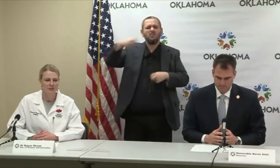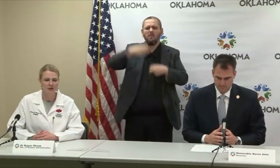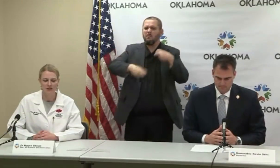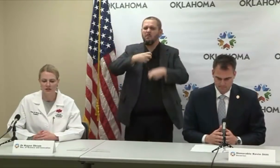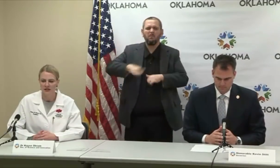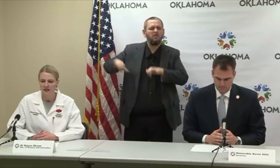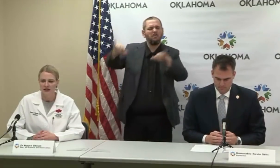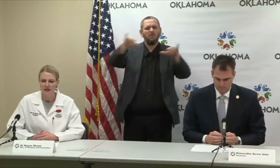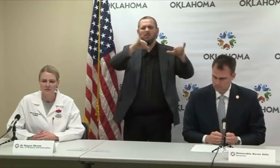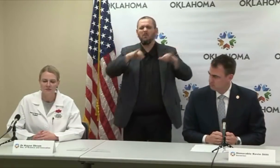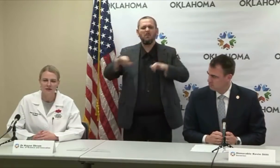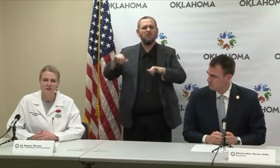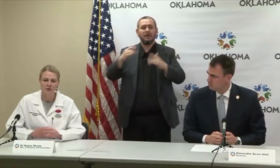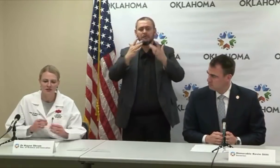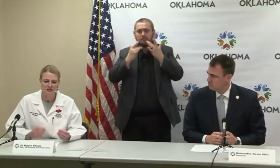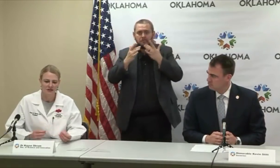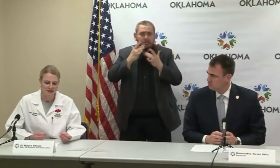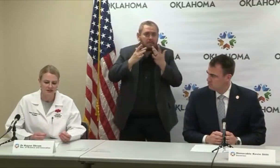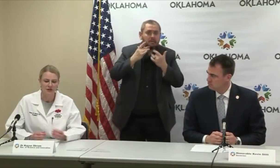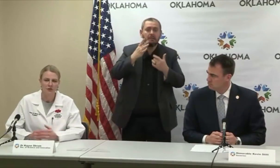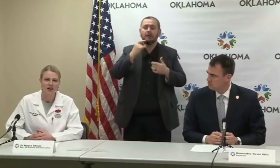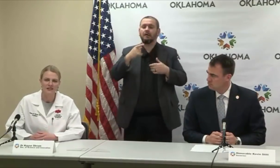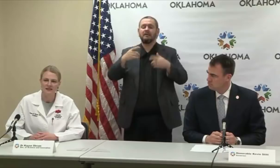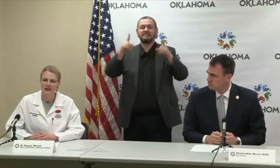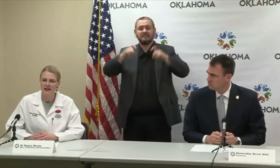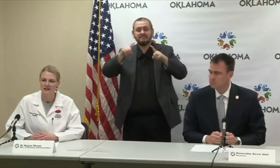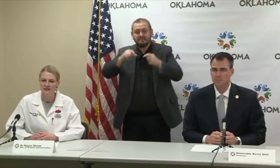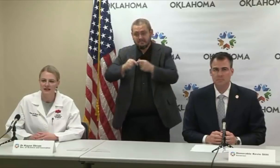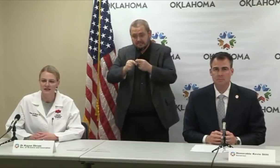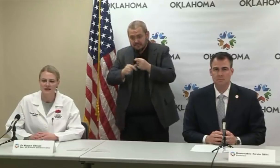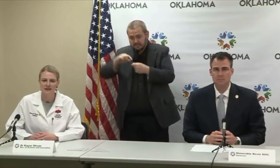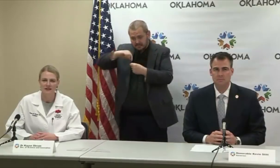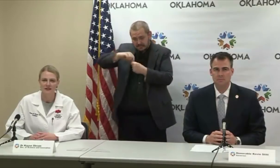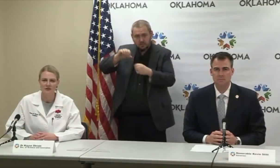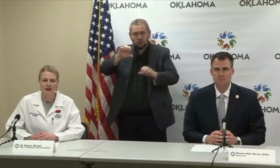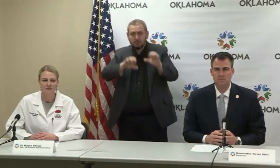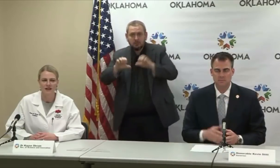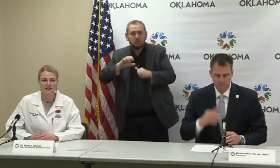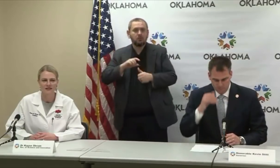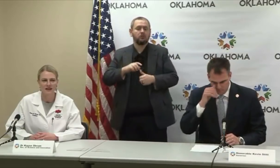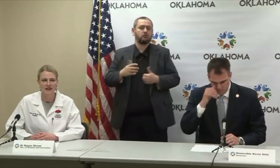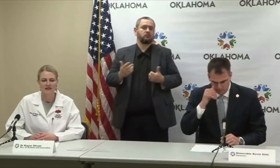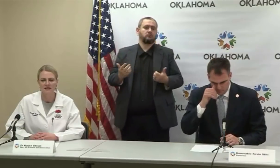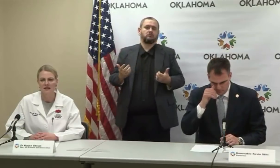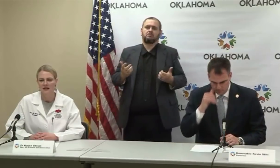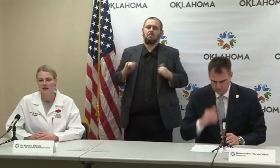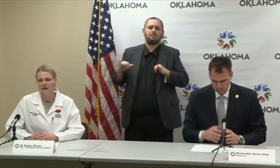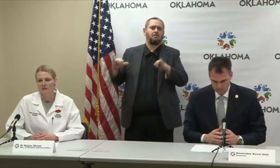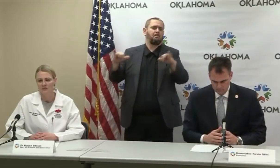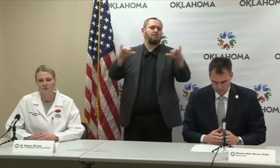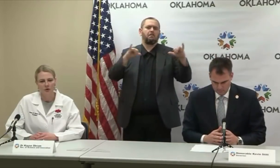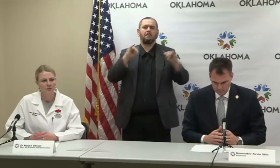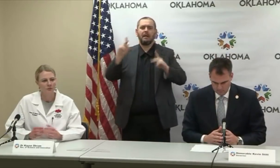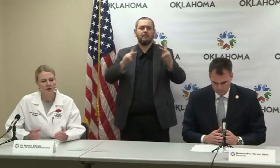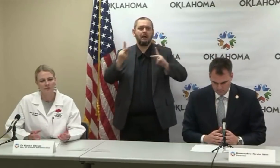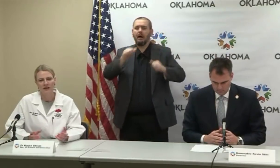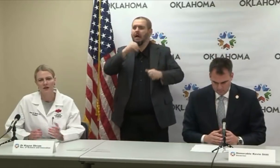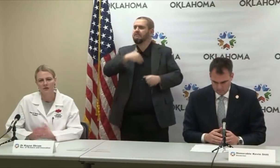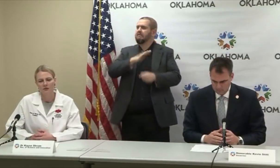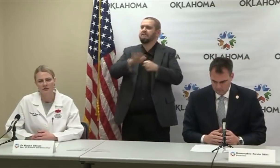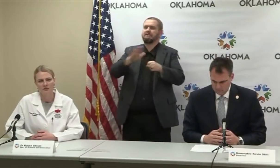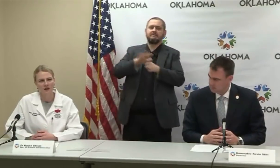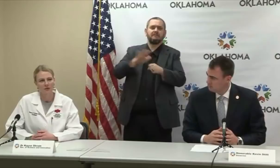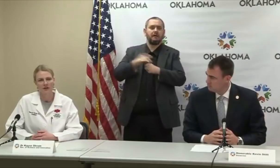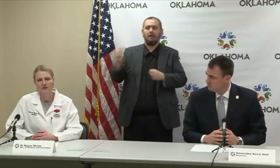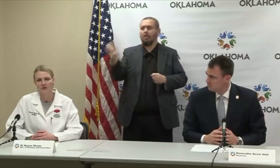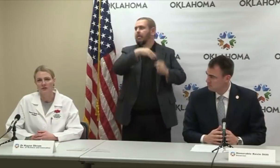how much everyone is utilizing that and sending those labs out of state. We want to make